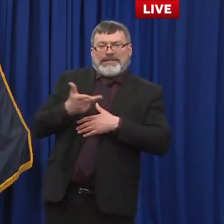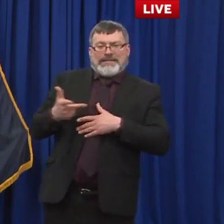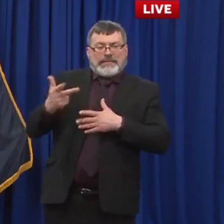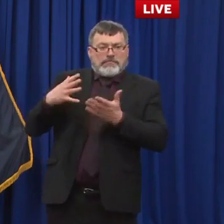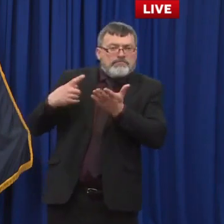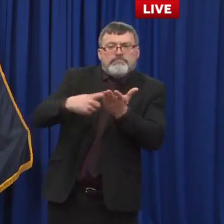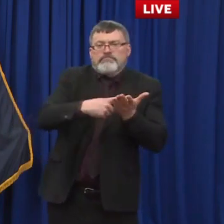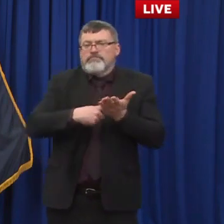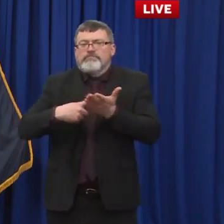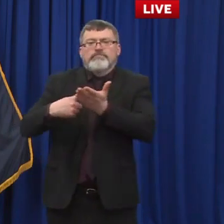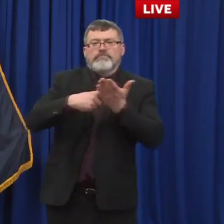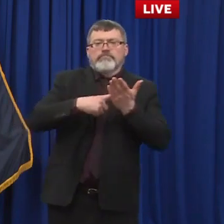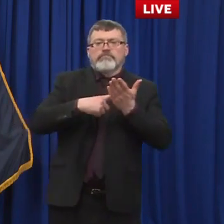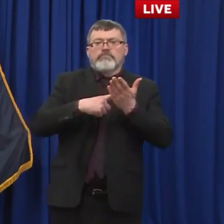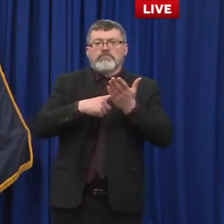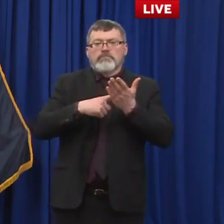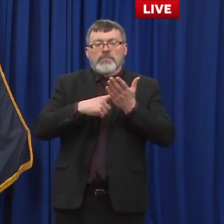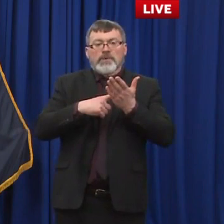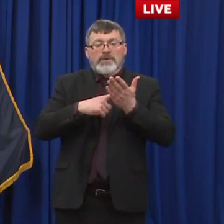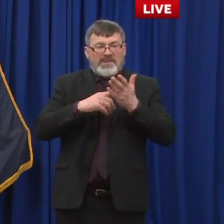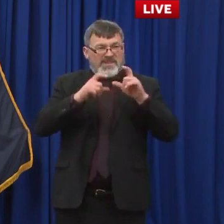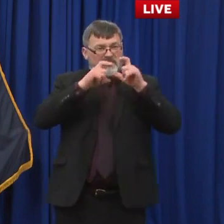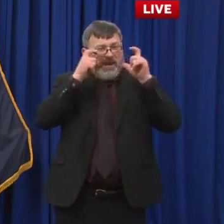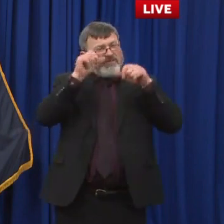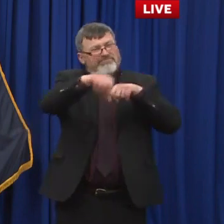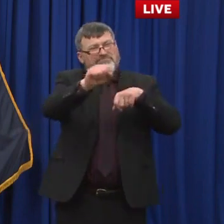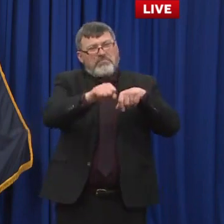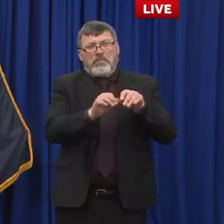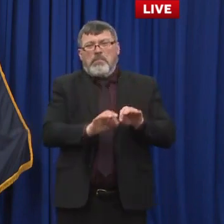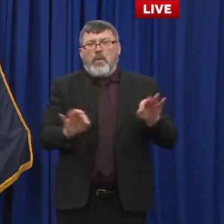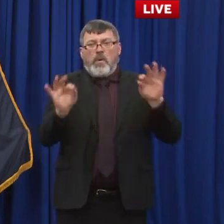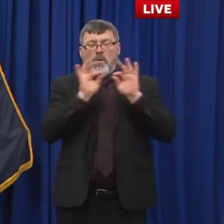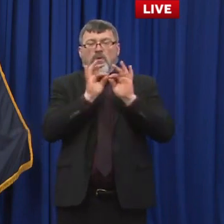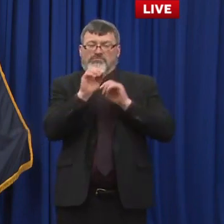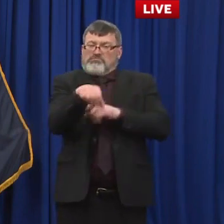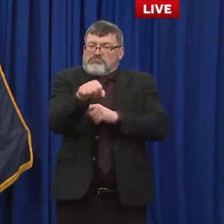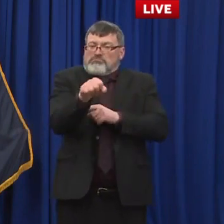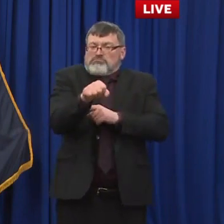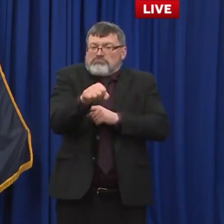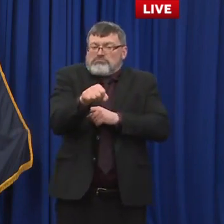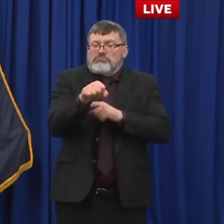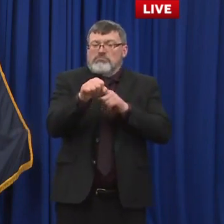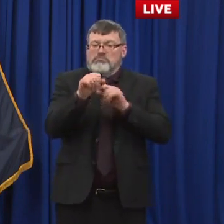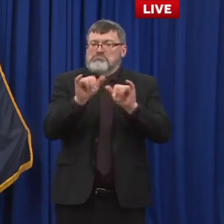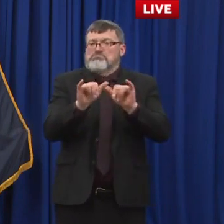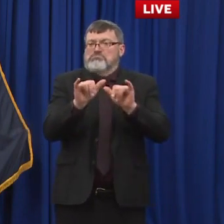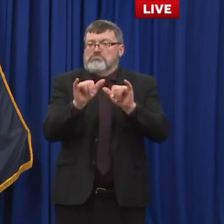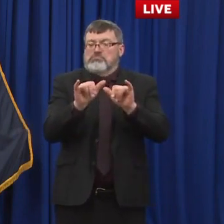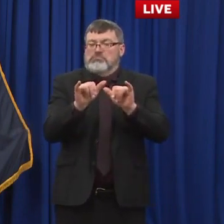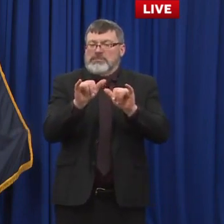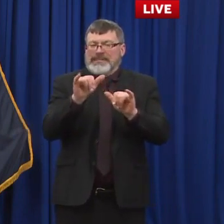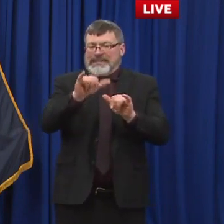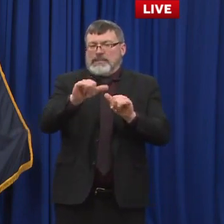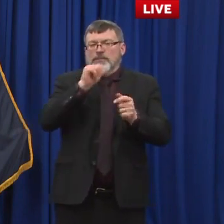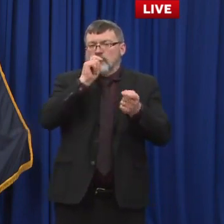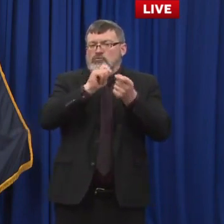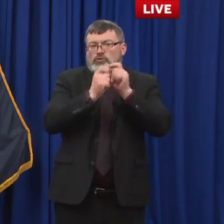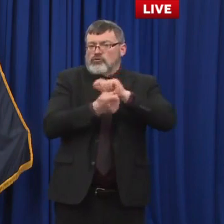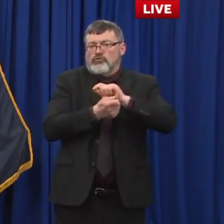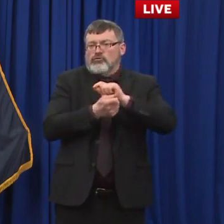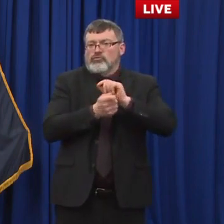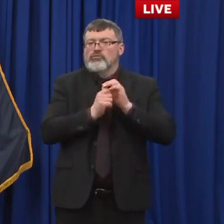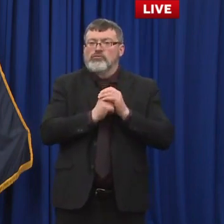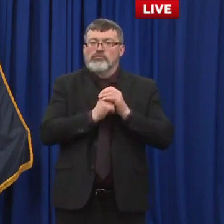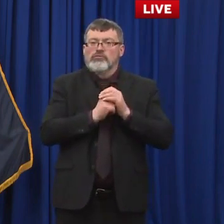mask use continuing as a layer of protection. We have evidence